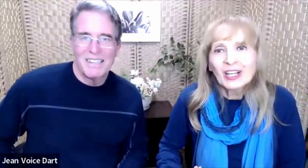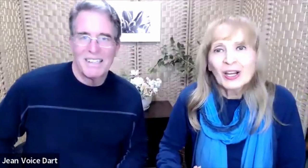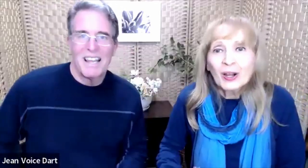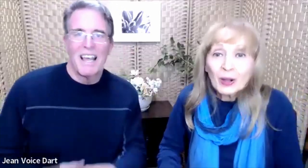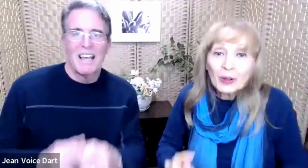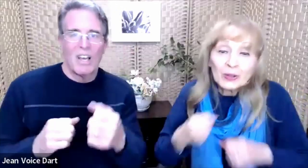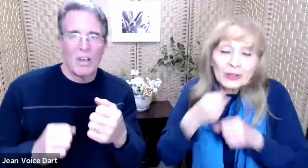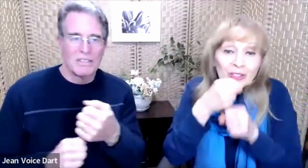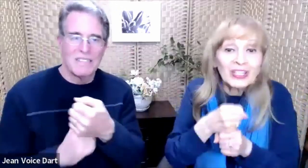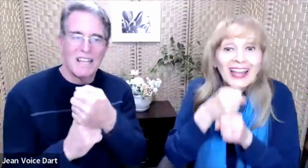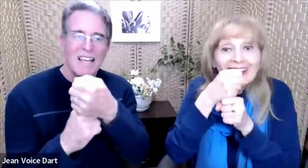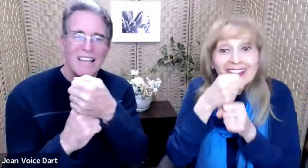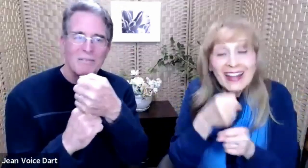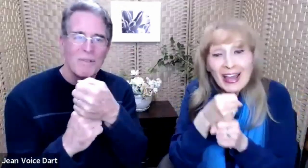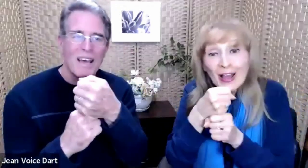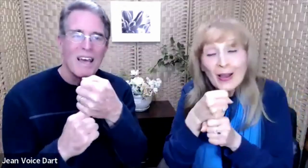Oh, stand now.